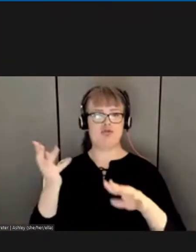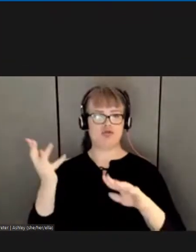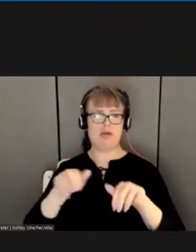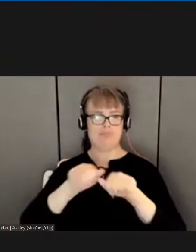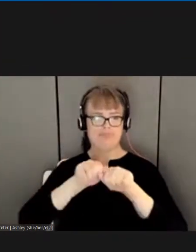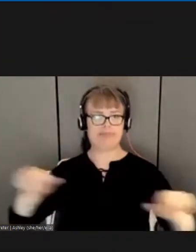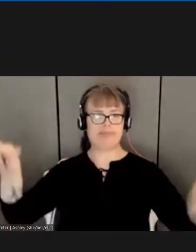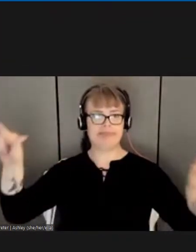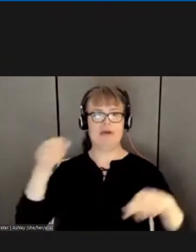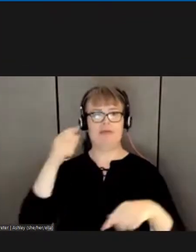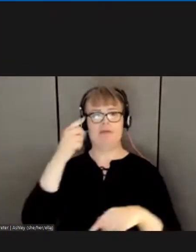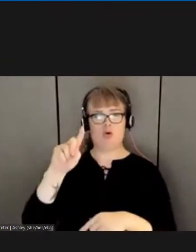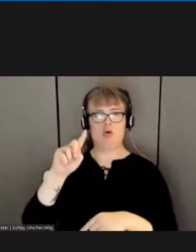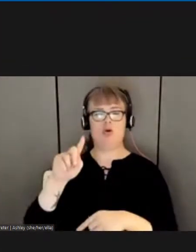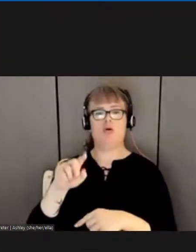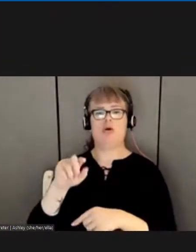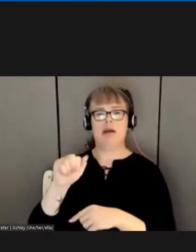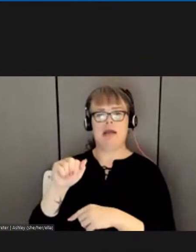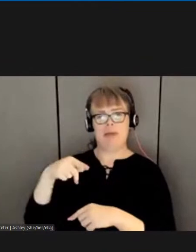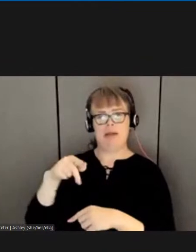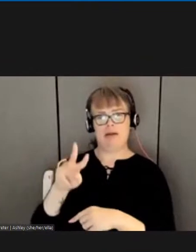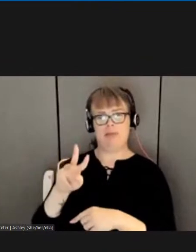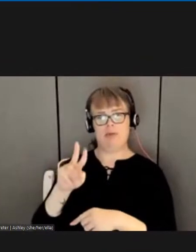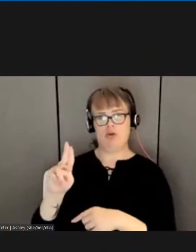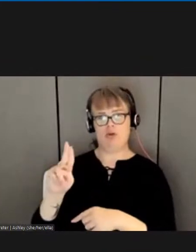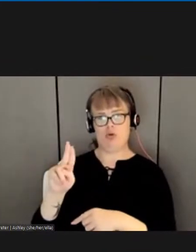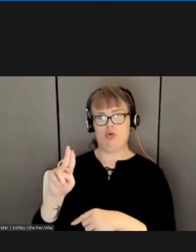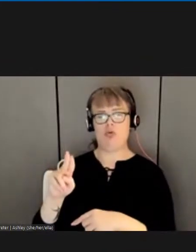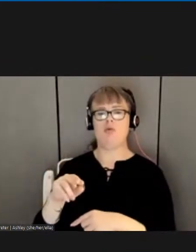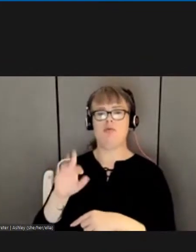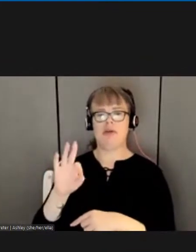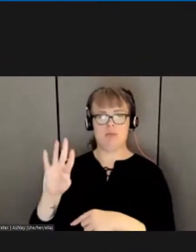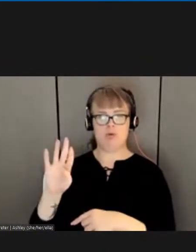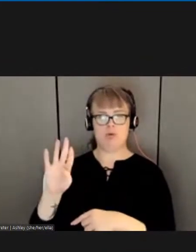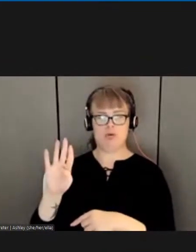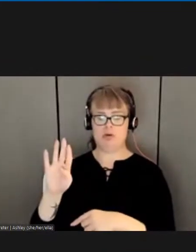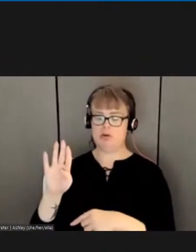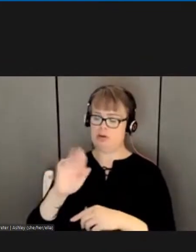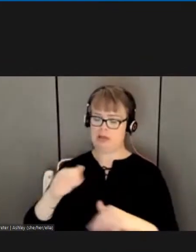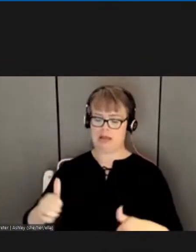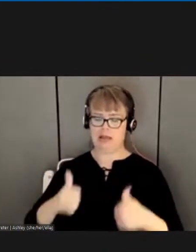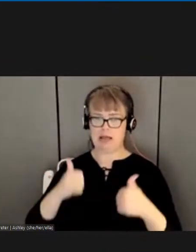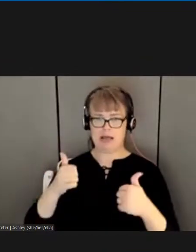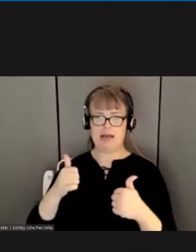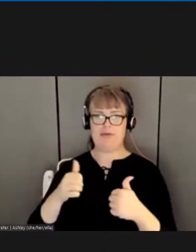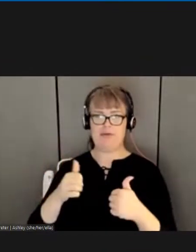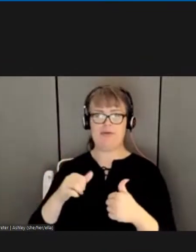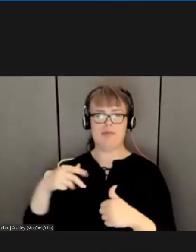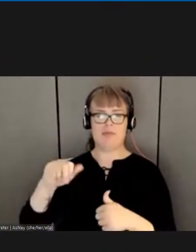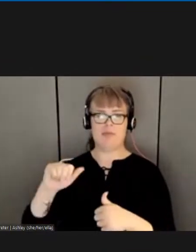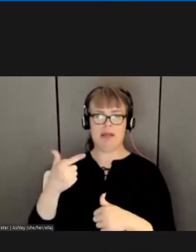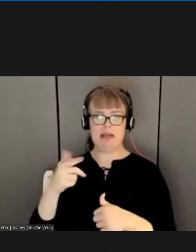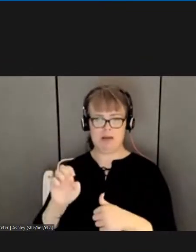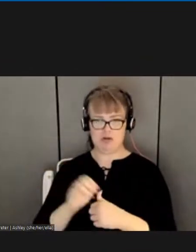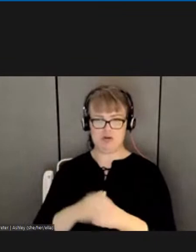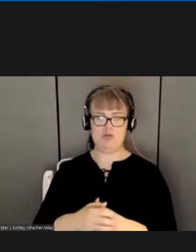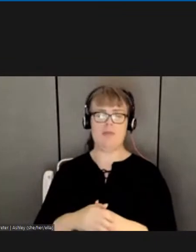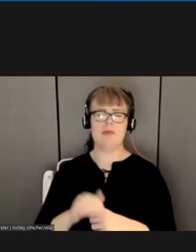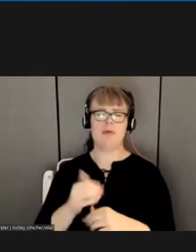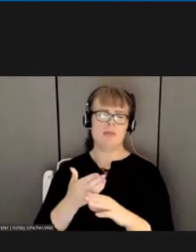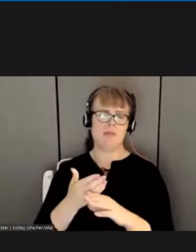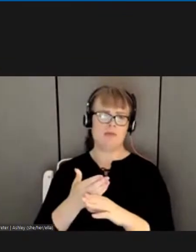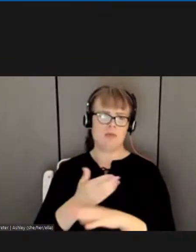thank you very much graham we appreciate your help and now before we come to the executive vice president to some very brief